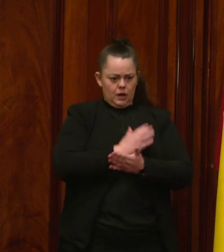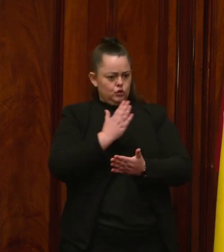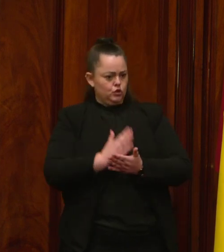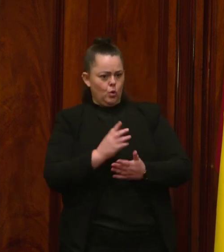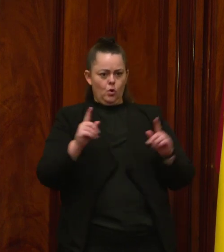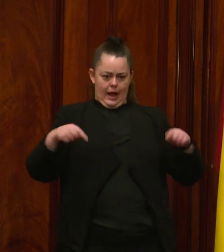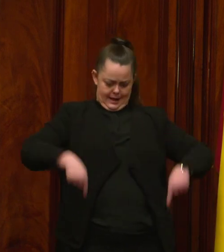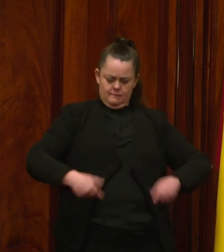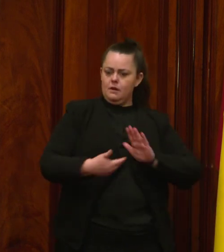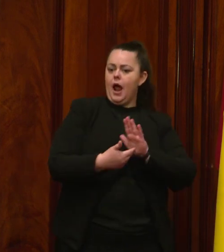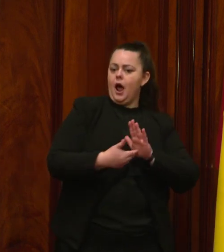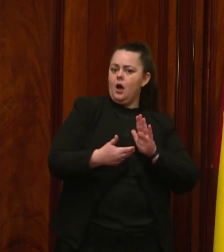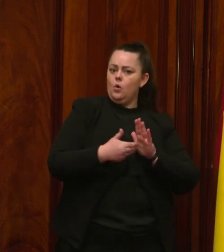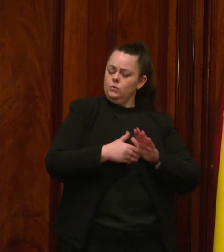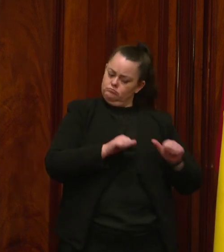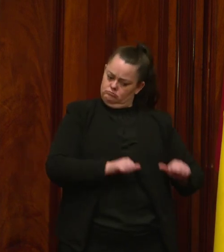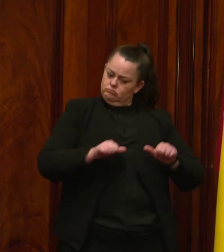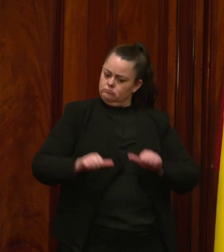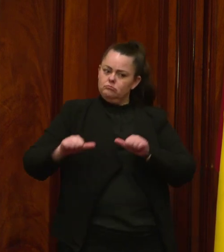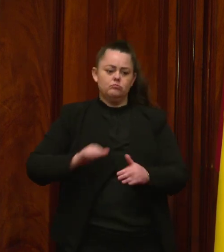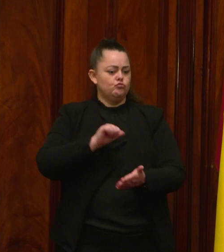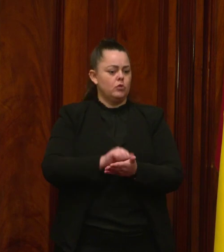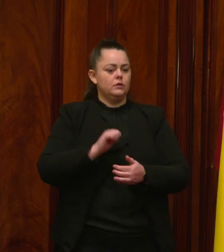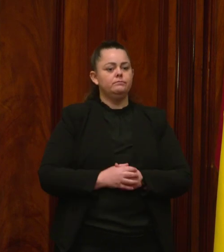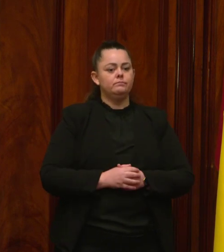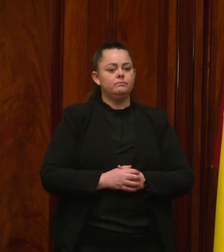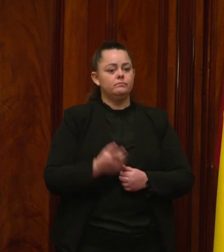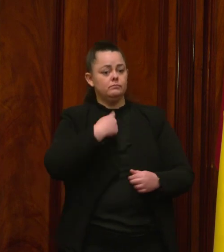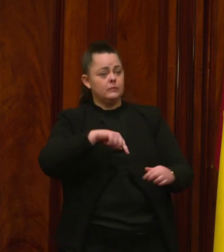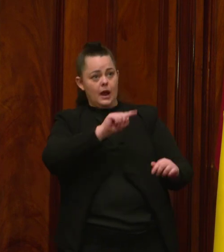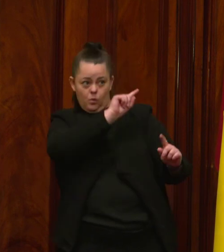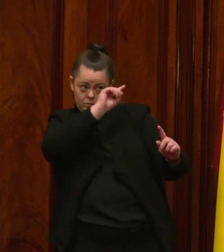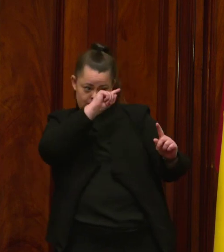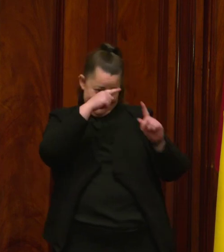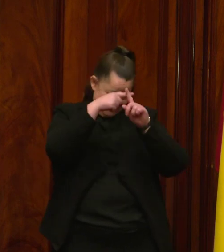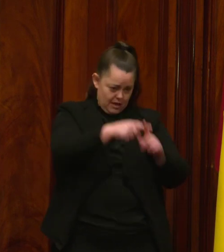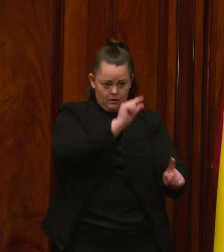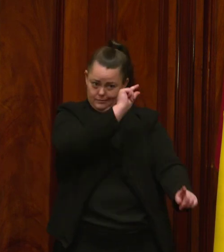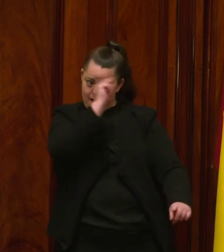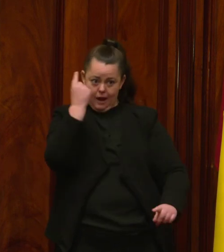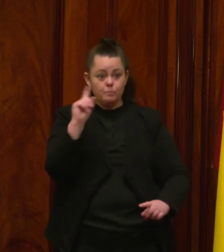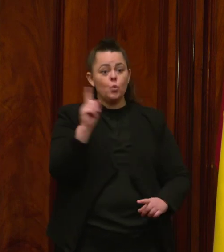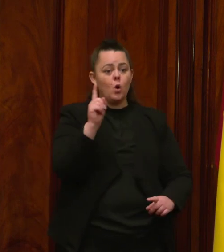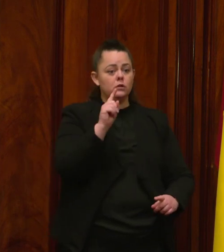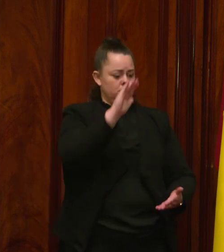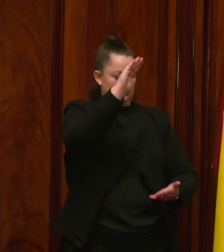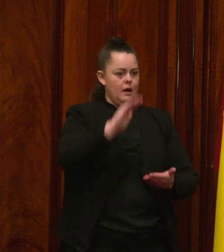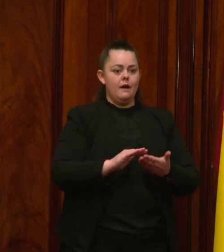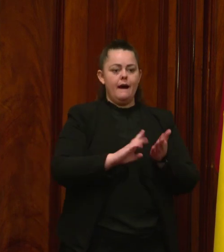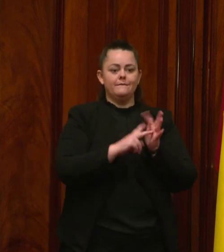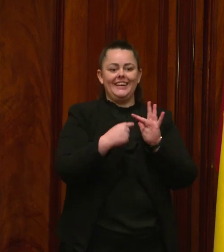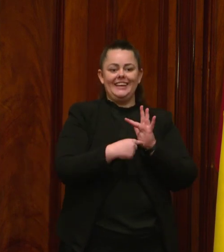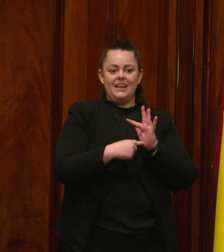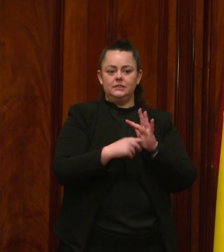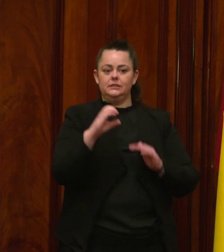a bill to legislate the target of net zero carbon emissions by 2050. It will also seek to legislate a 50% reduction